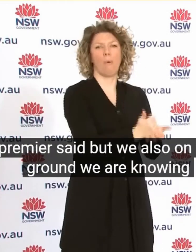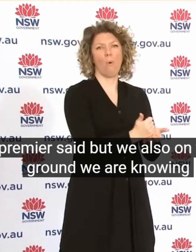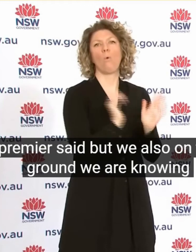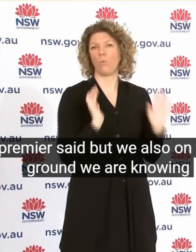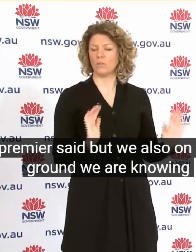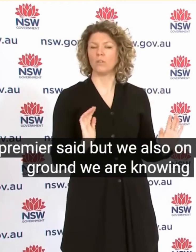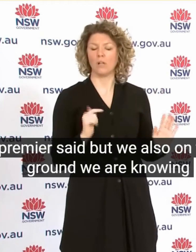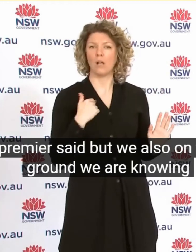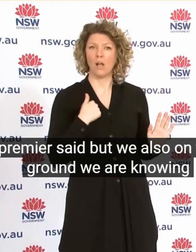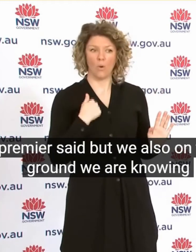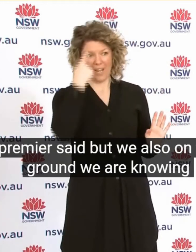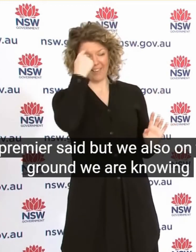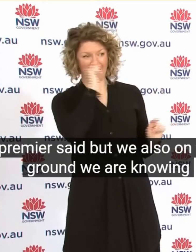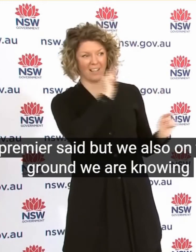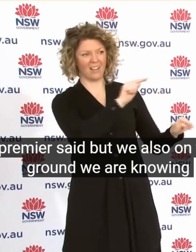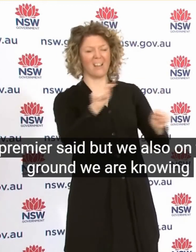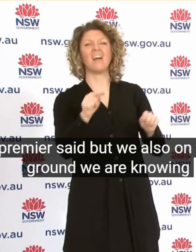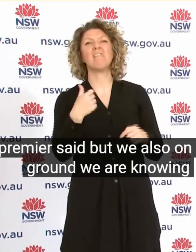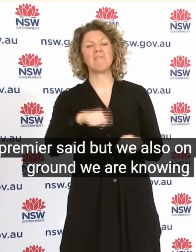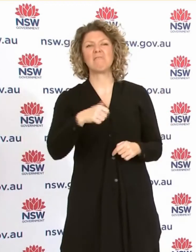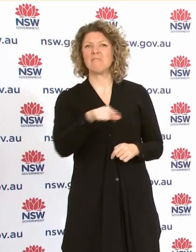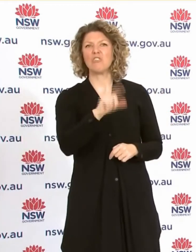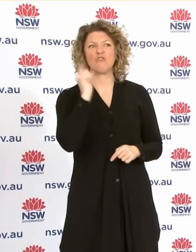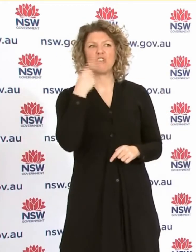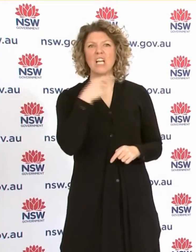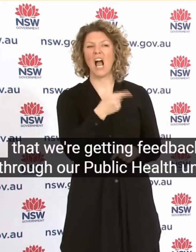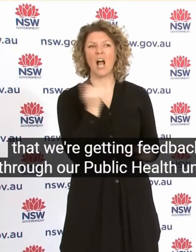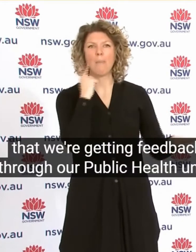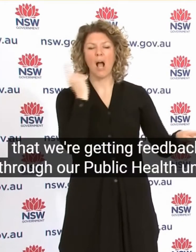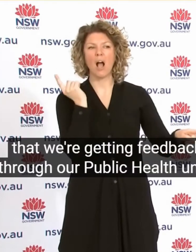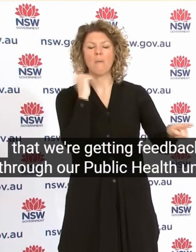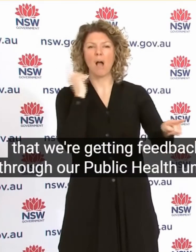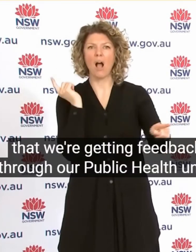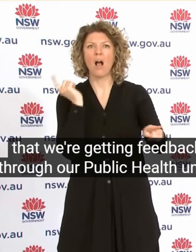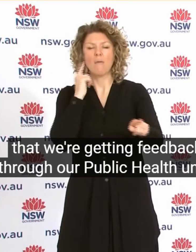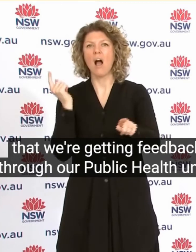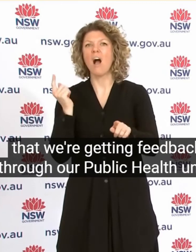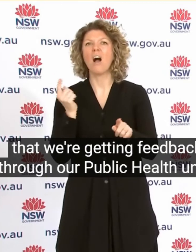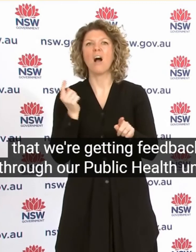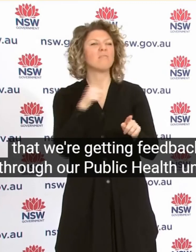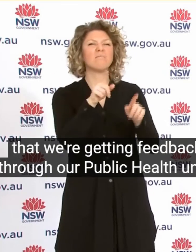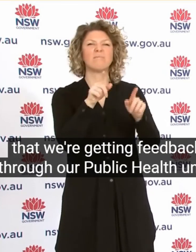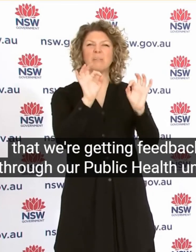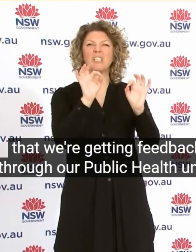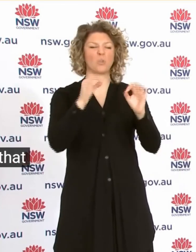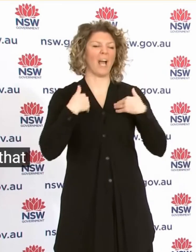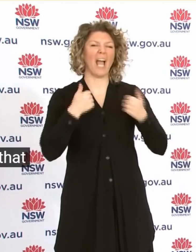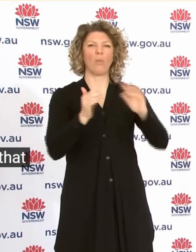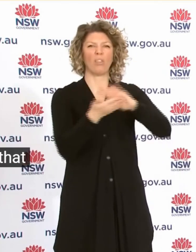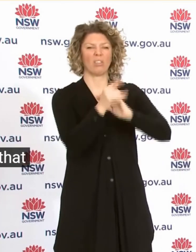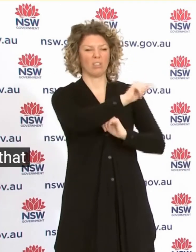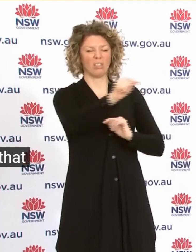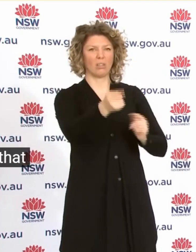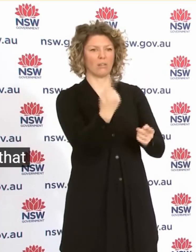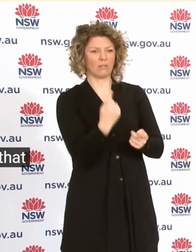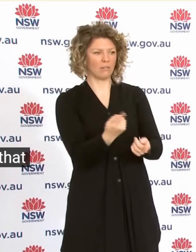But We Also On The Grounds We Are Knowing That We Are Getting Feedback Through Our Public Health Units That A